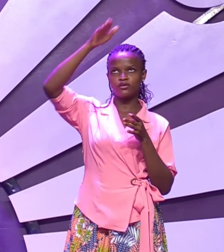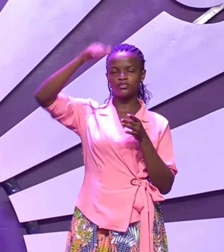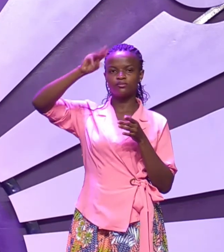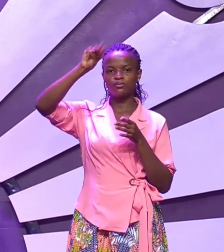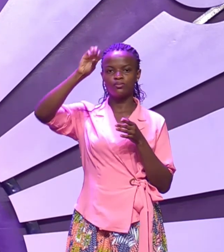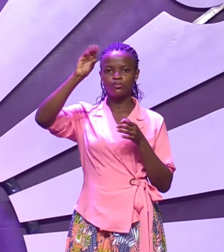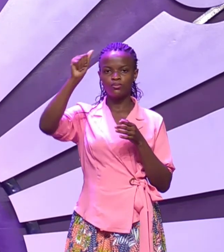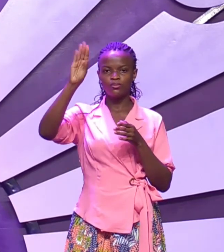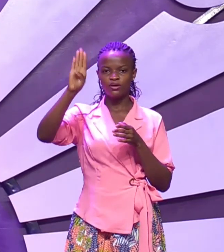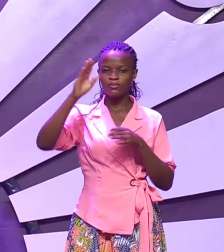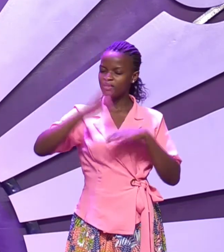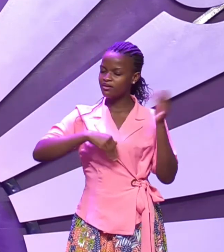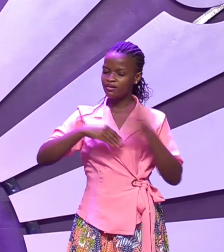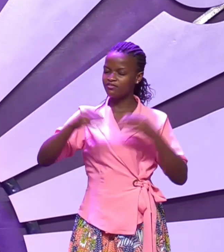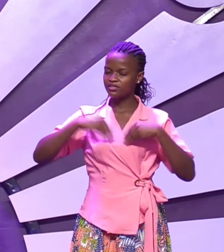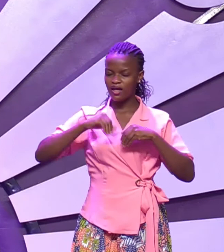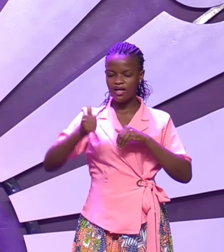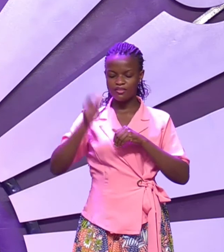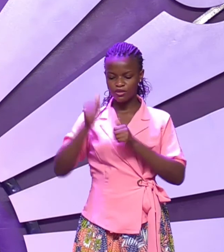he never allowed anyone else to follow him